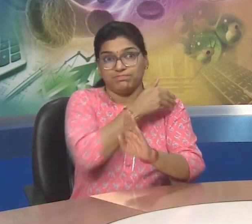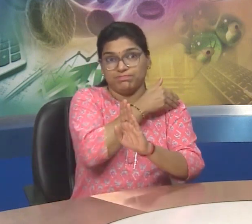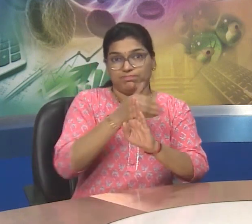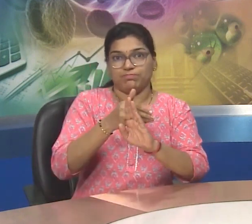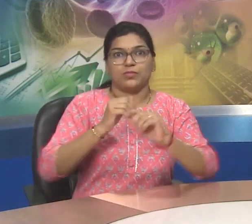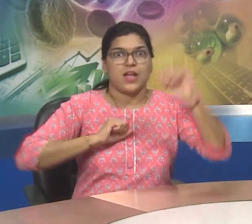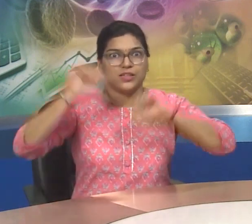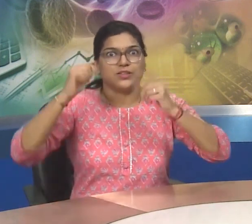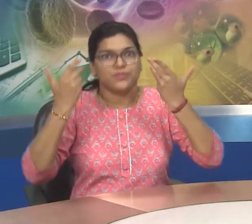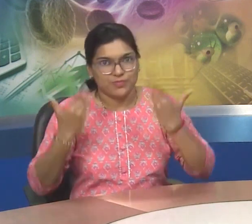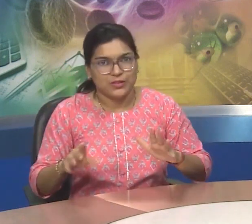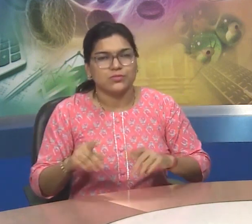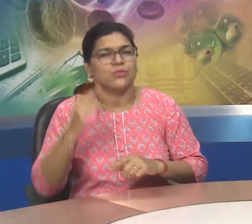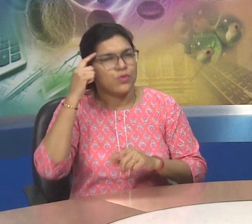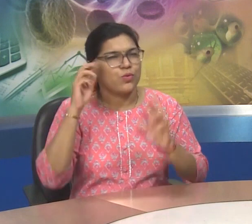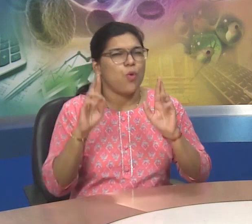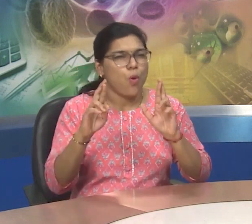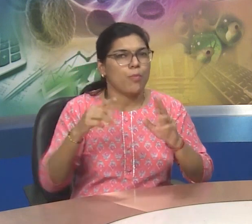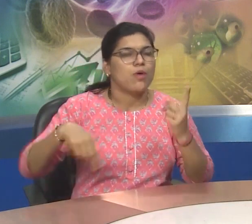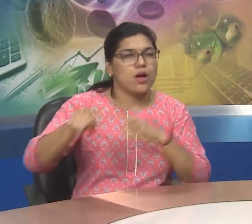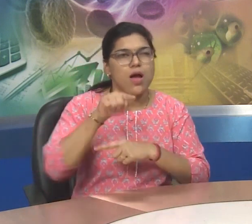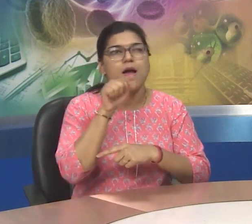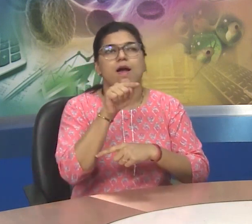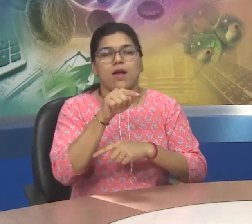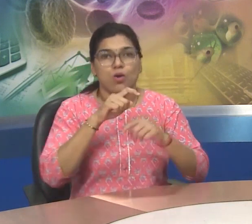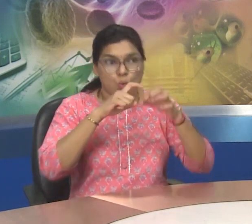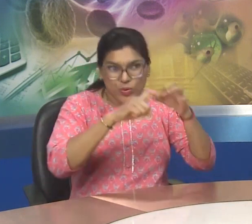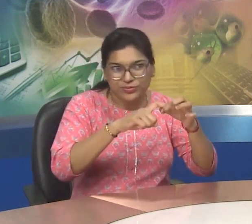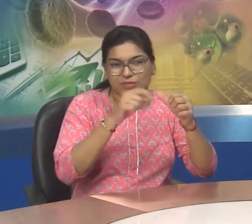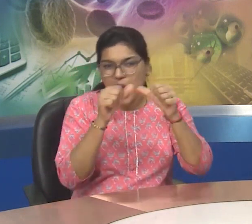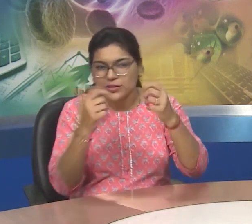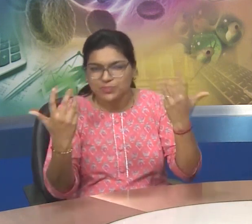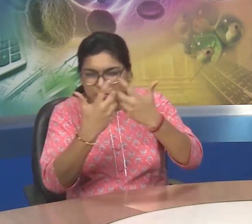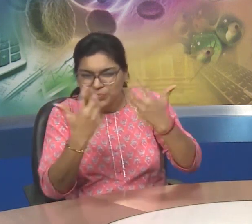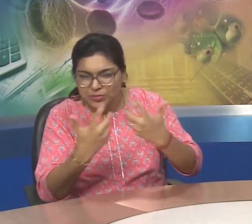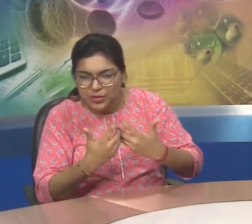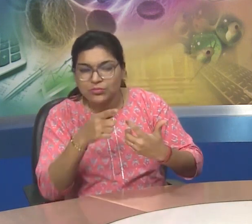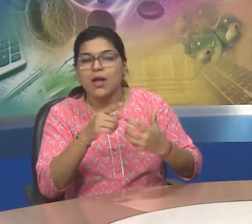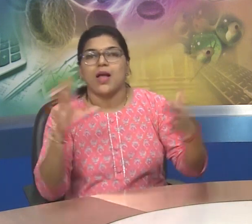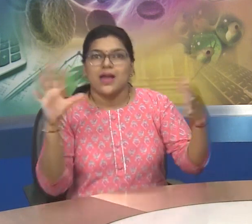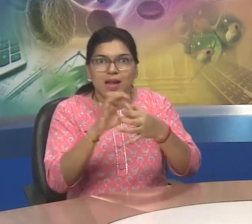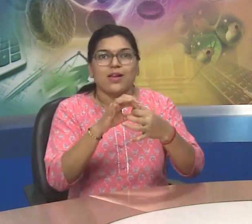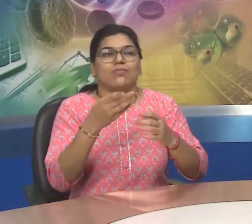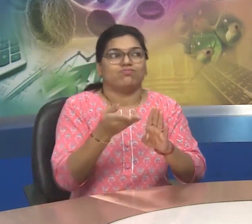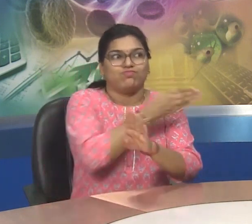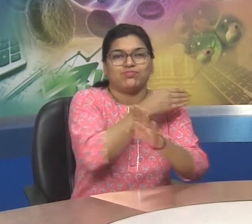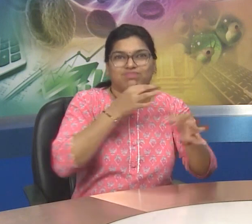So far now we have completed exercise. I hope you all have understood the question answers also